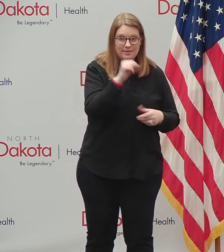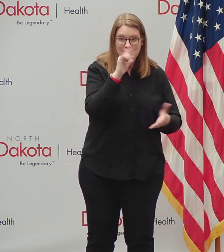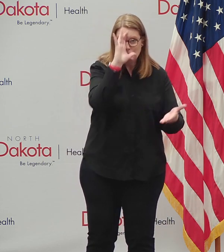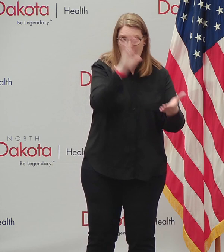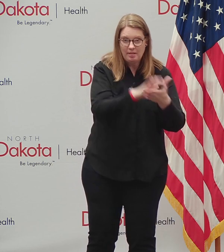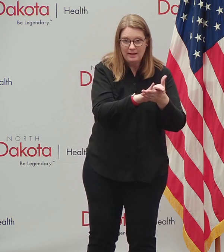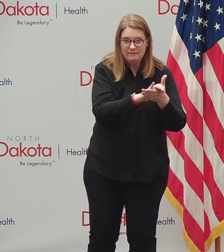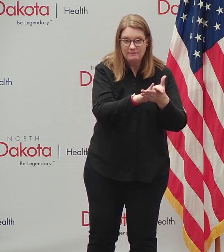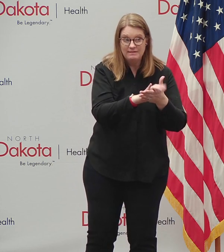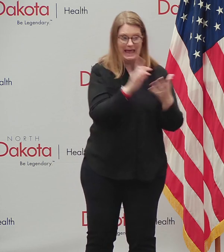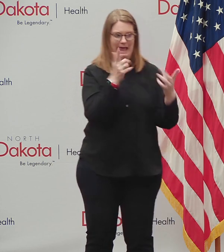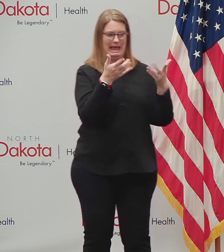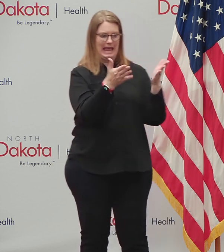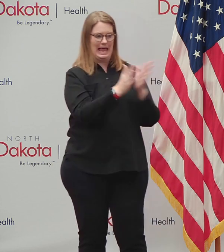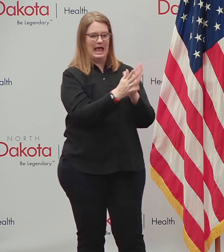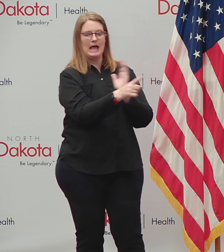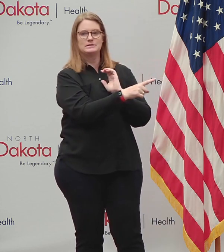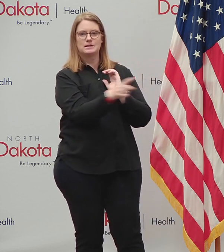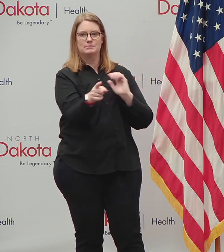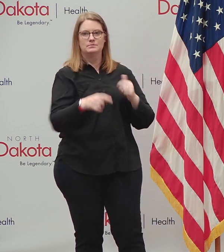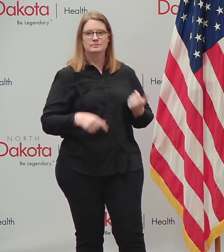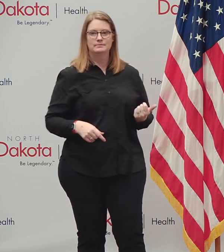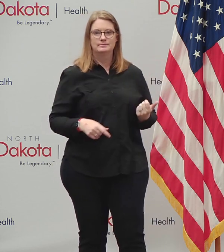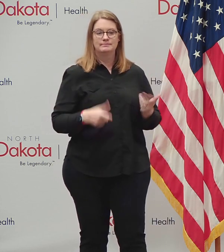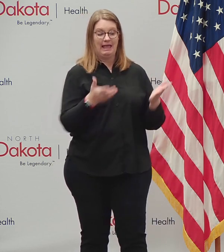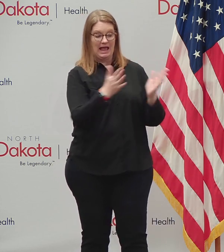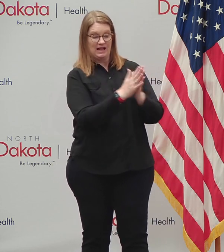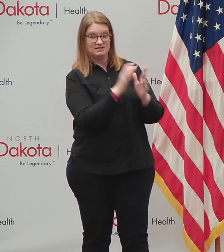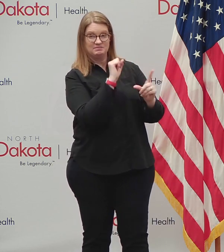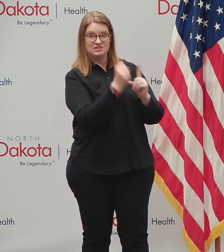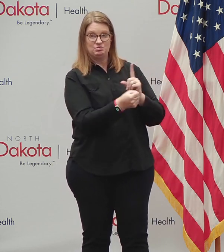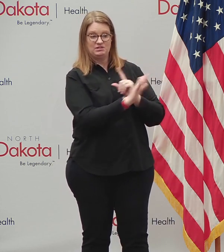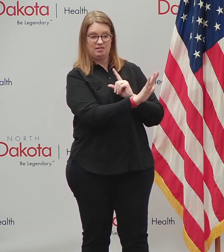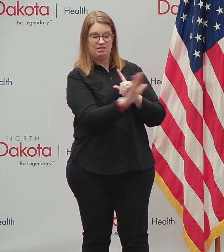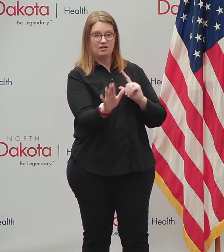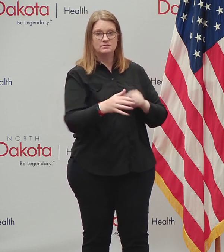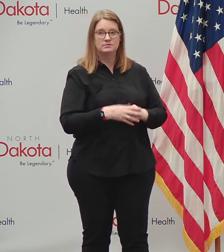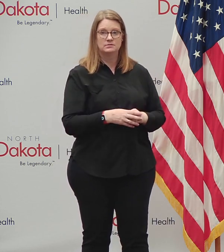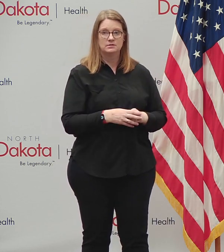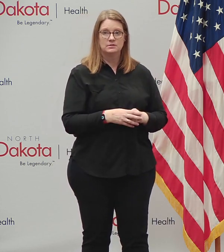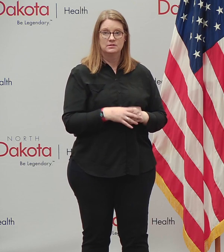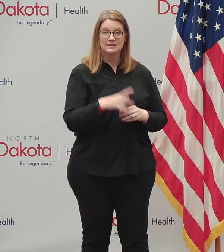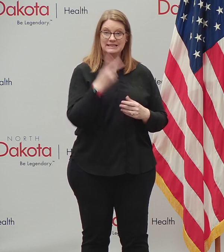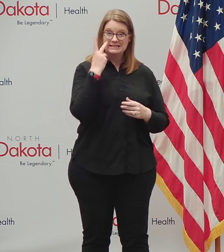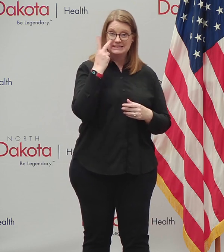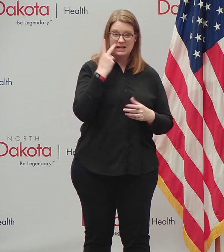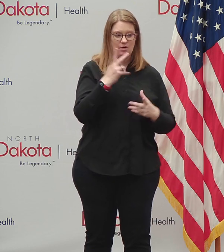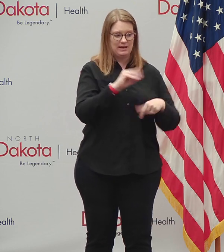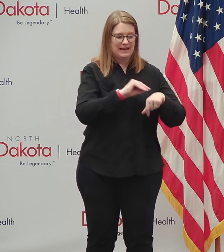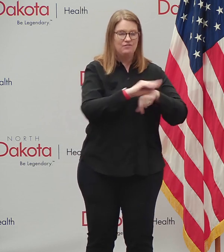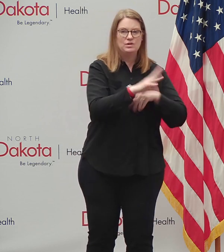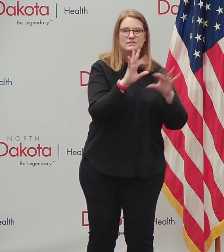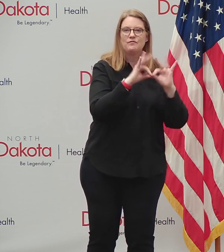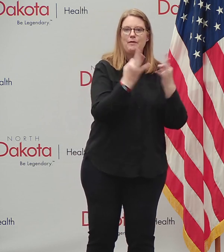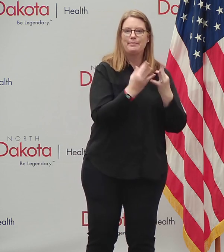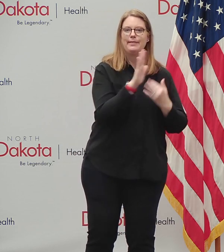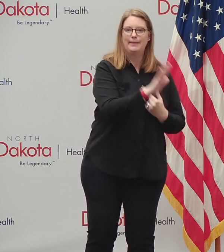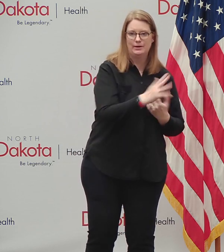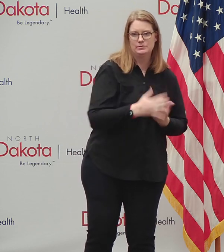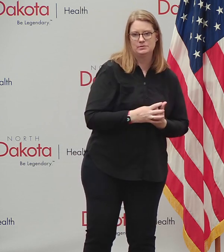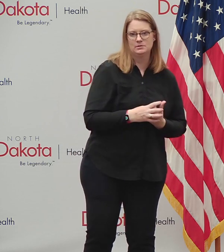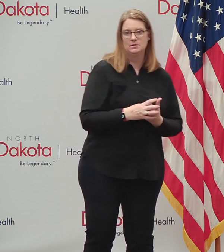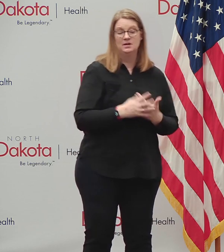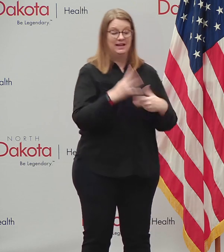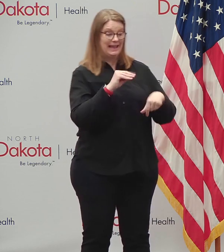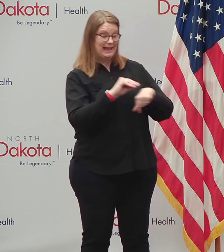go and talk to them. Ask them what it's like. Ask them about the impact it has on their family. Ask them about the impact it has